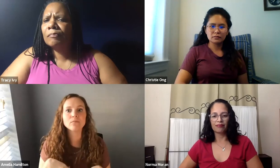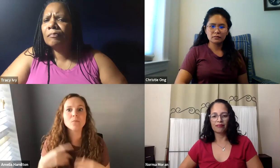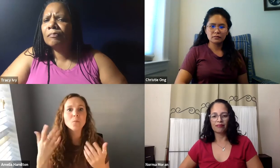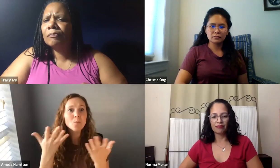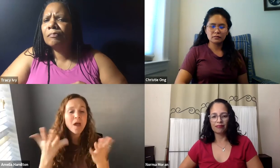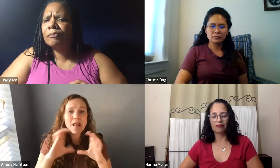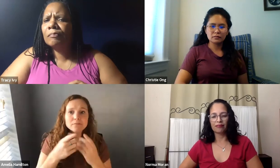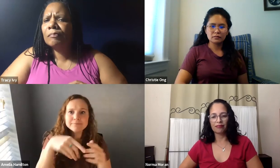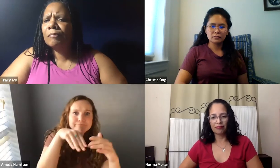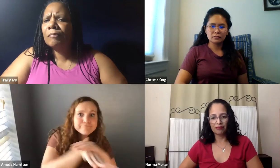your identity as a person?